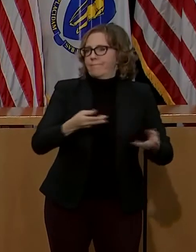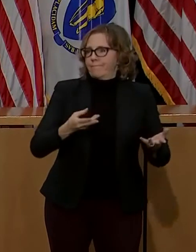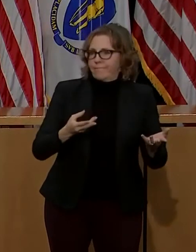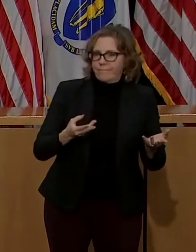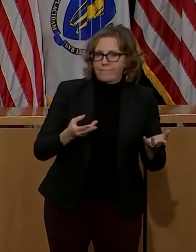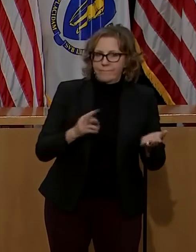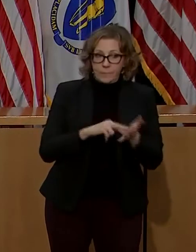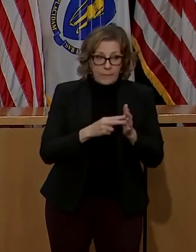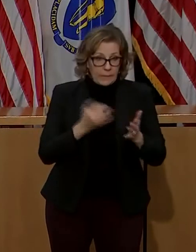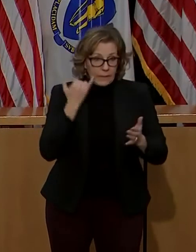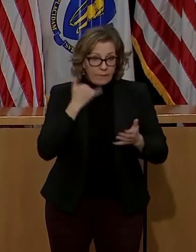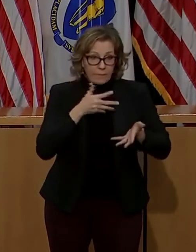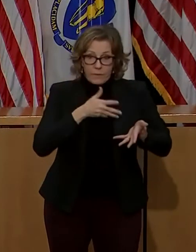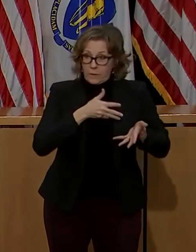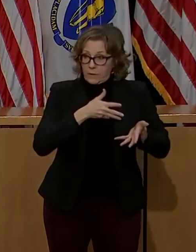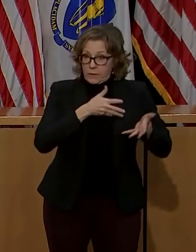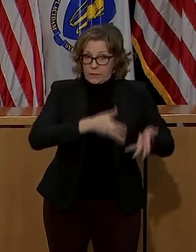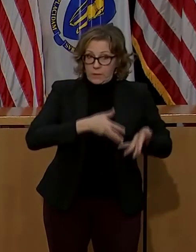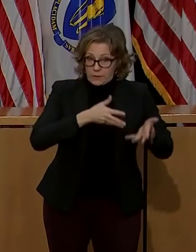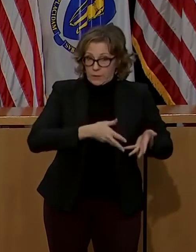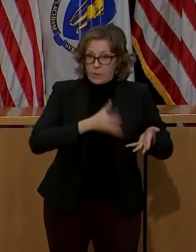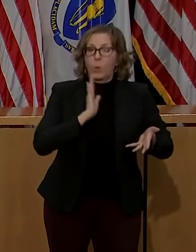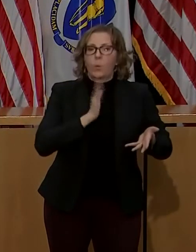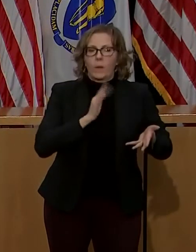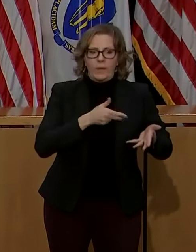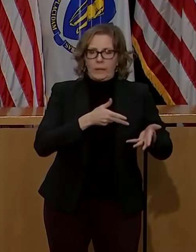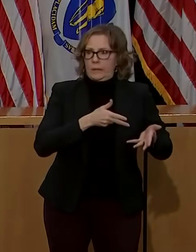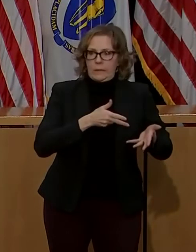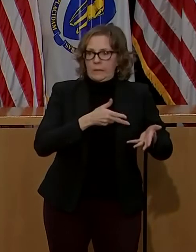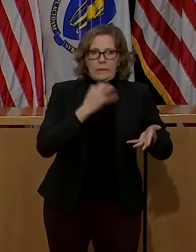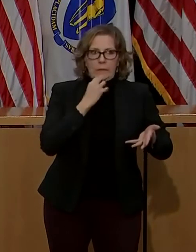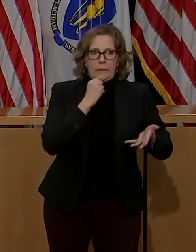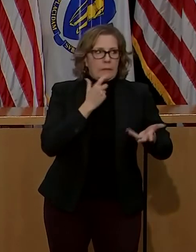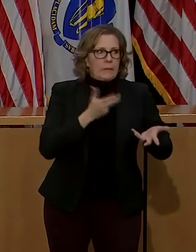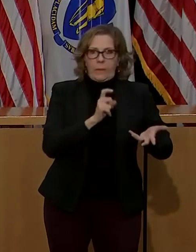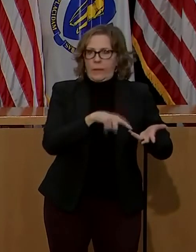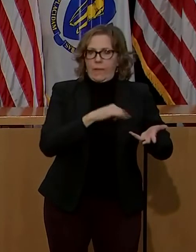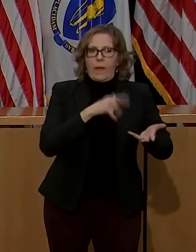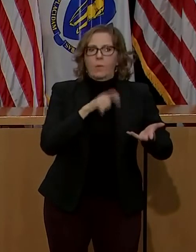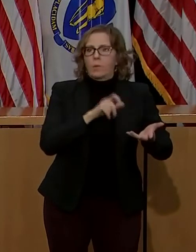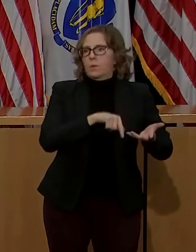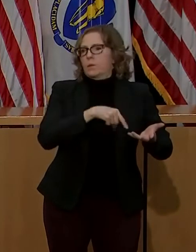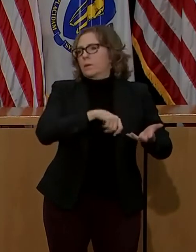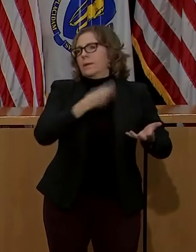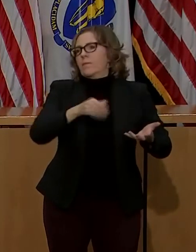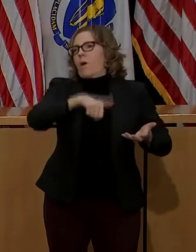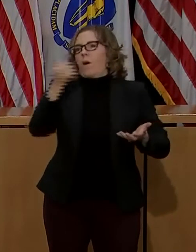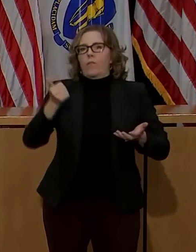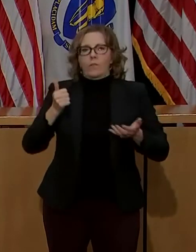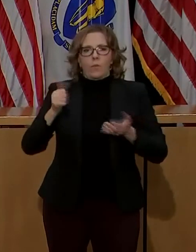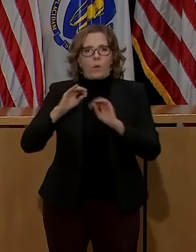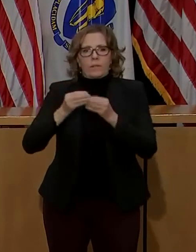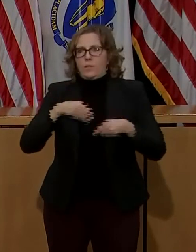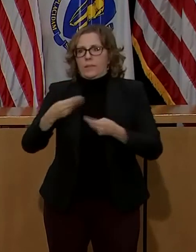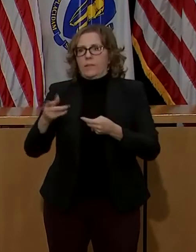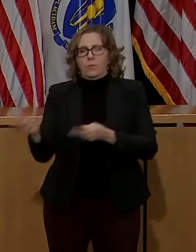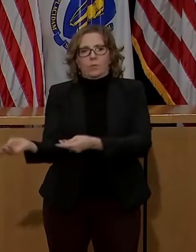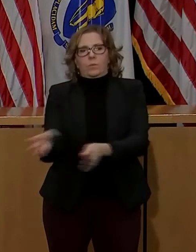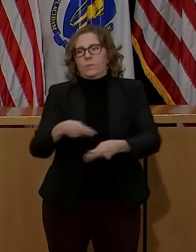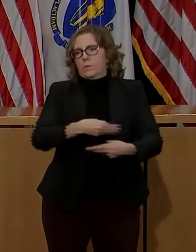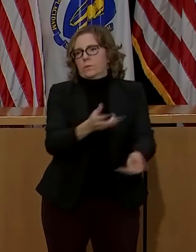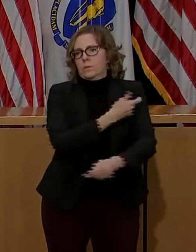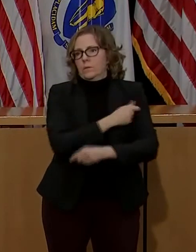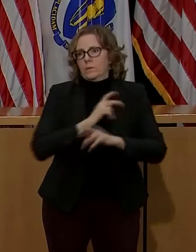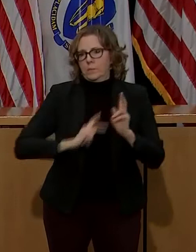must, we will redistribute these fragile vaccines to other providers. The second change involves the federal